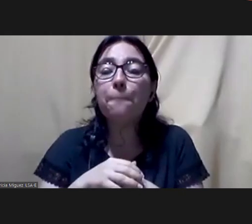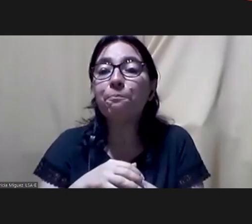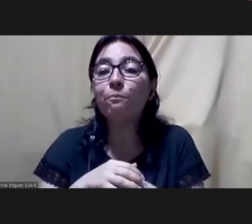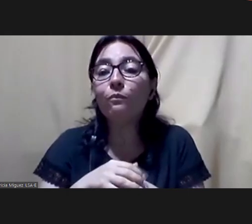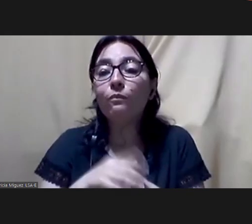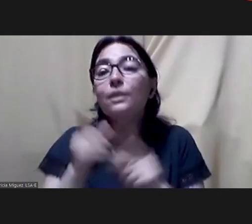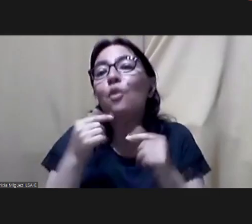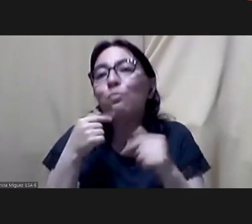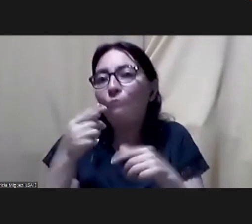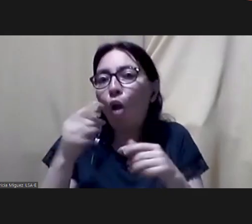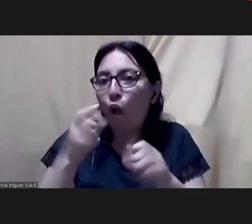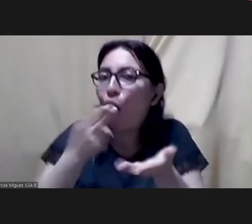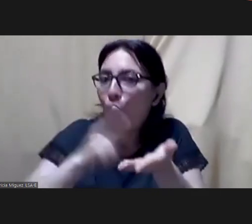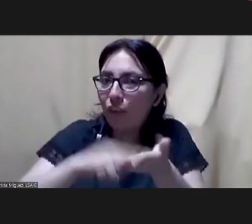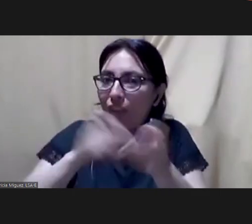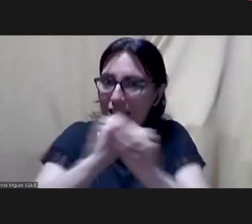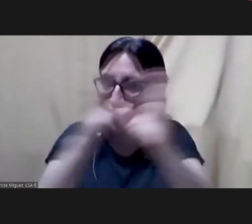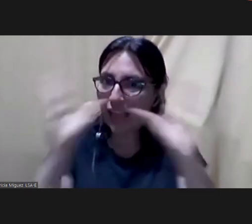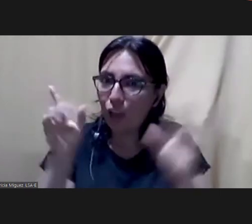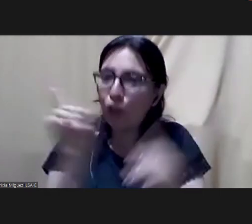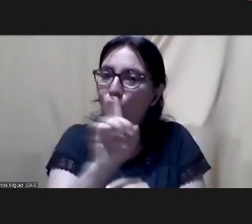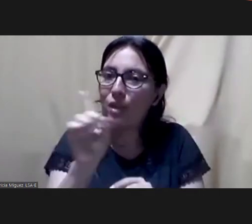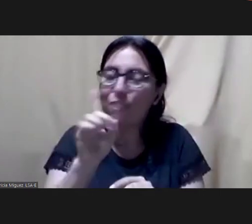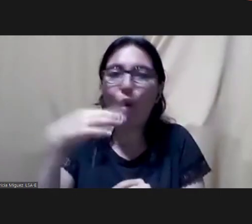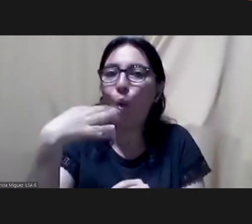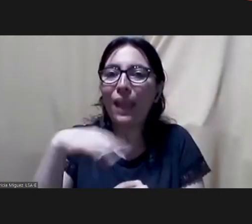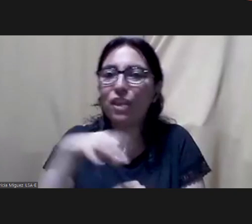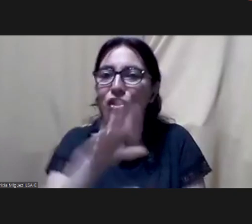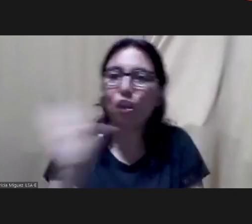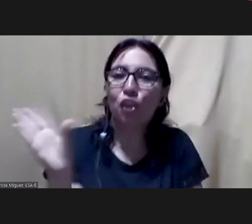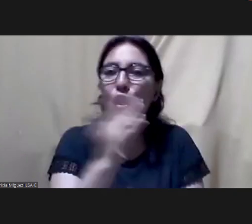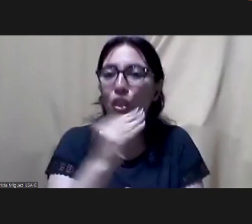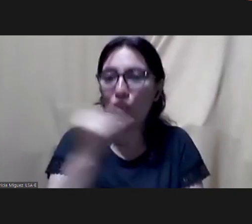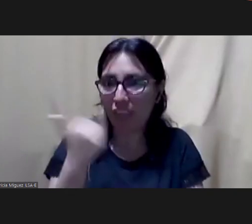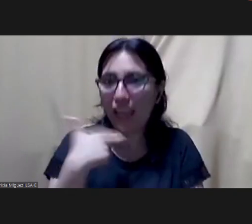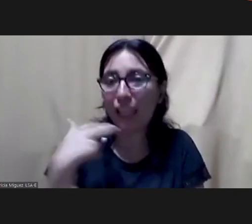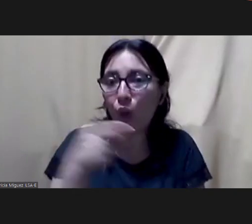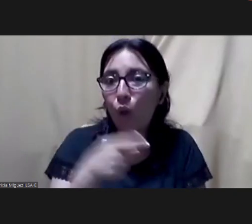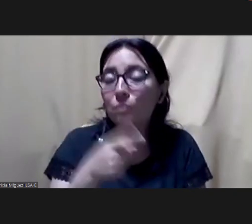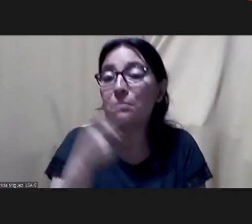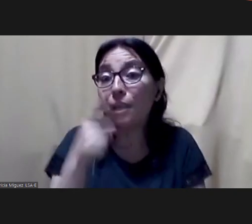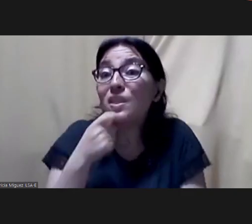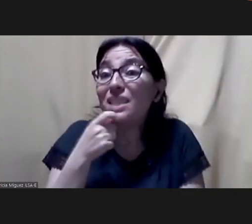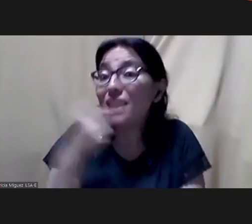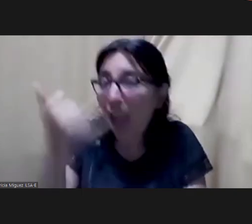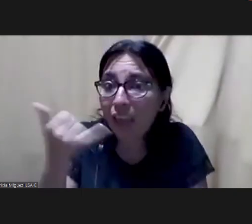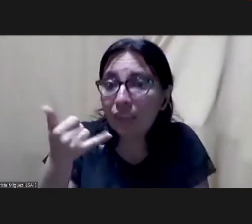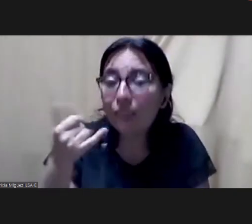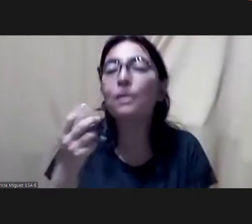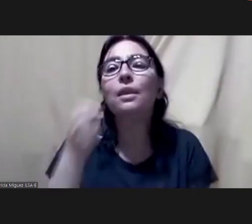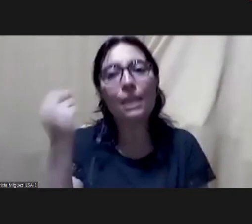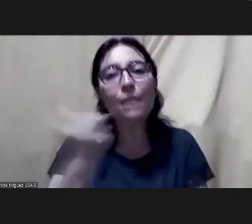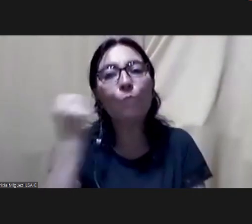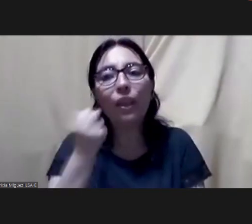the workplace, well, it would be fair for them as well. So I think it's a dimension we should take care